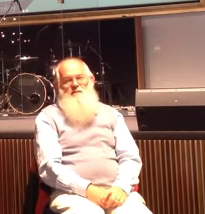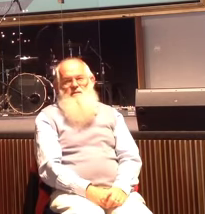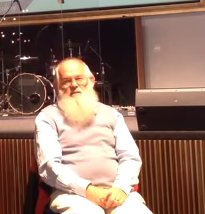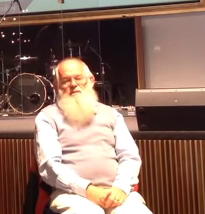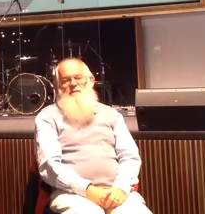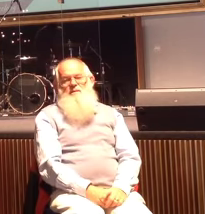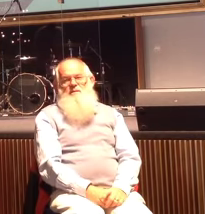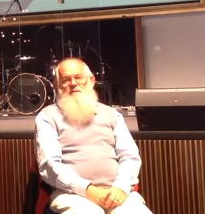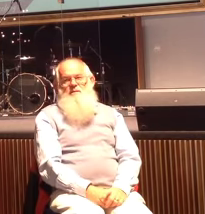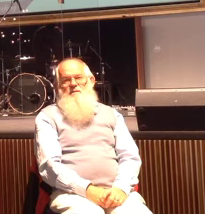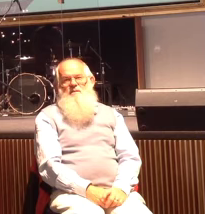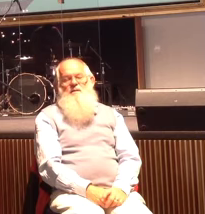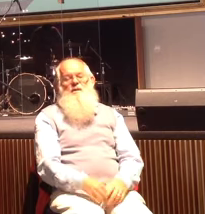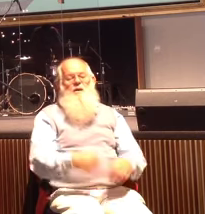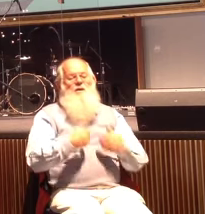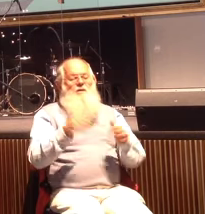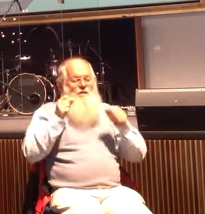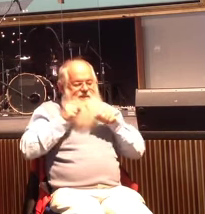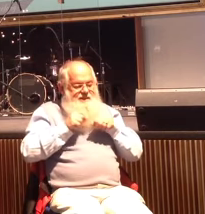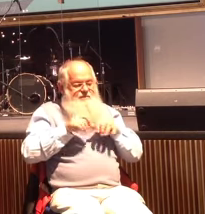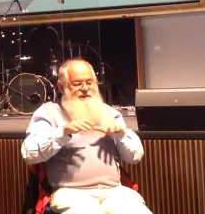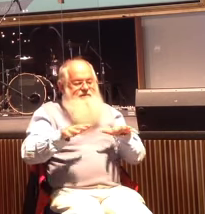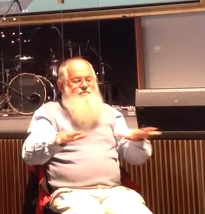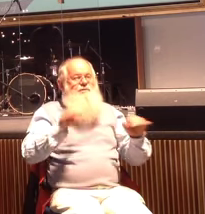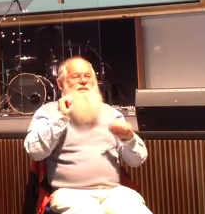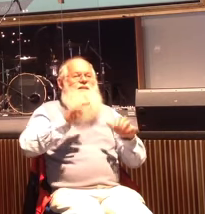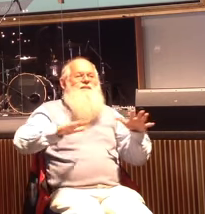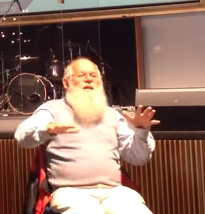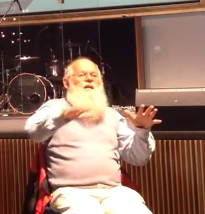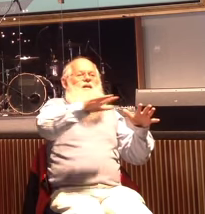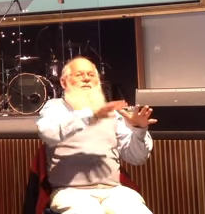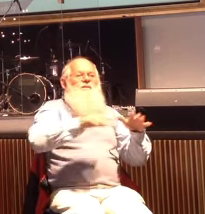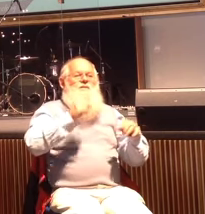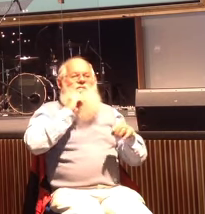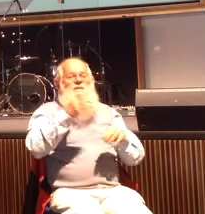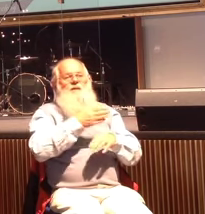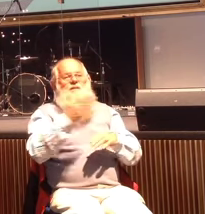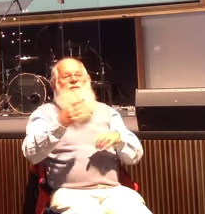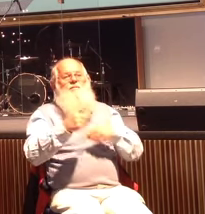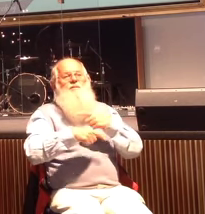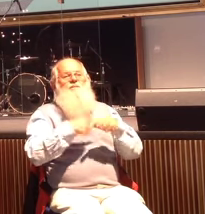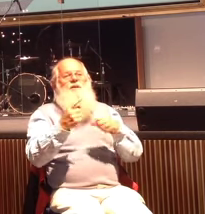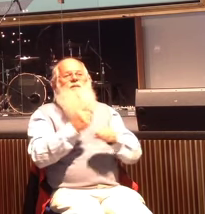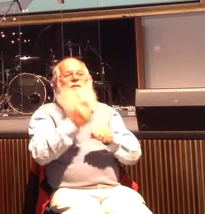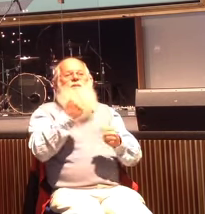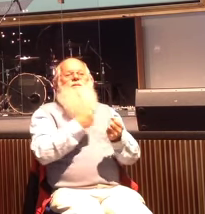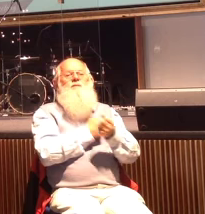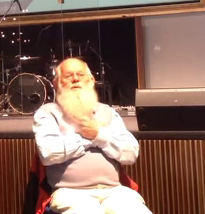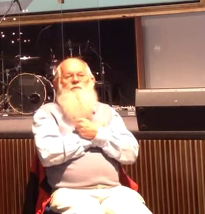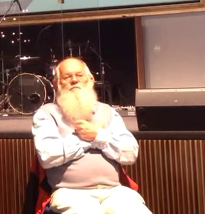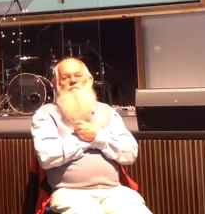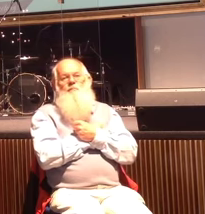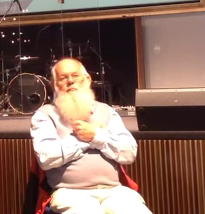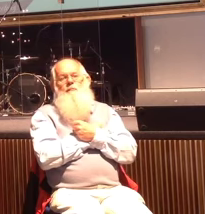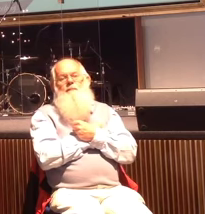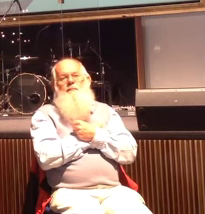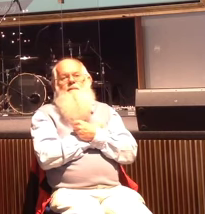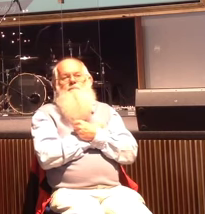to go and influence his region to tell them about God's love all had just asked